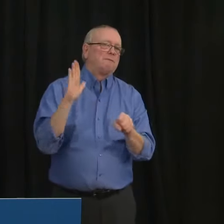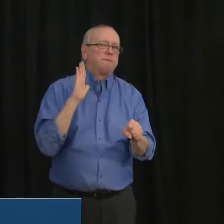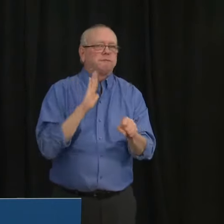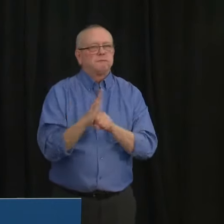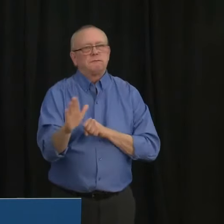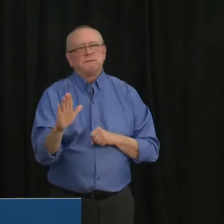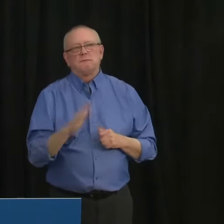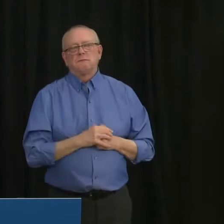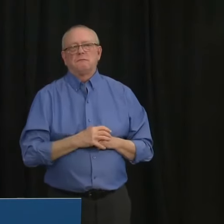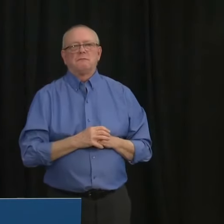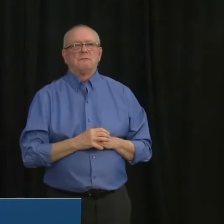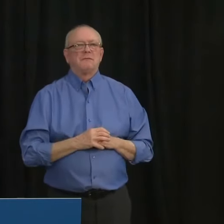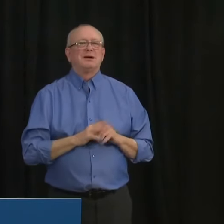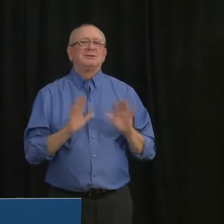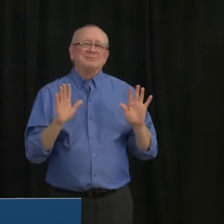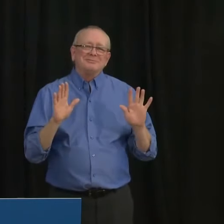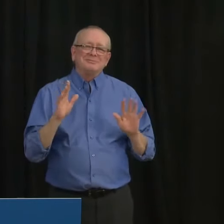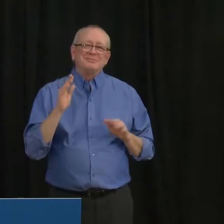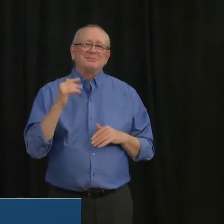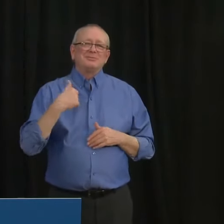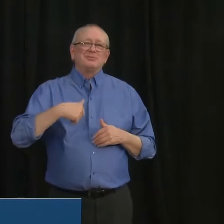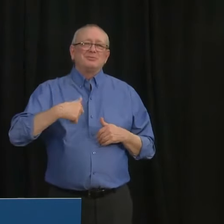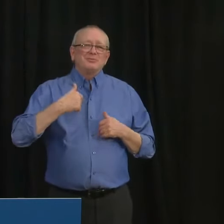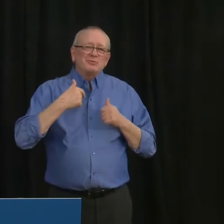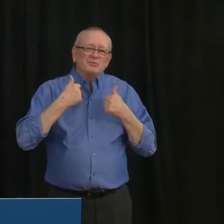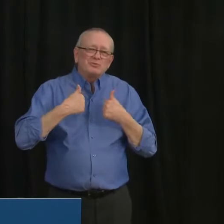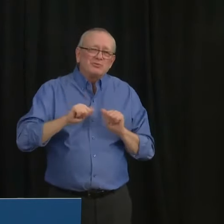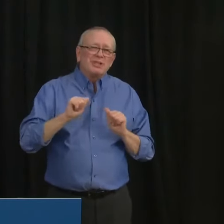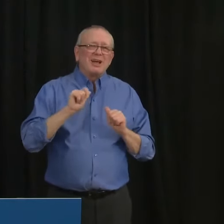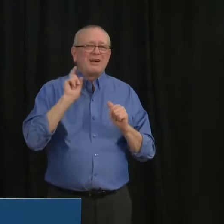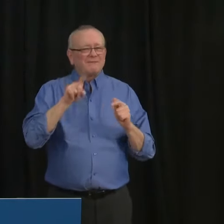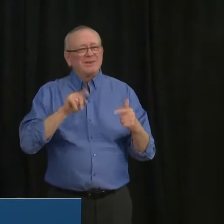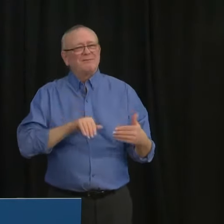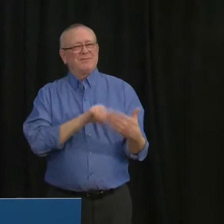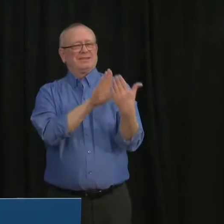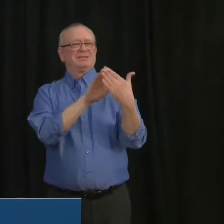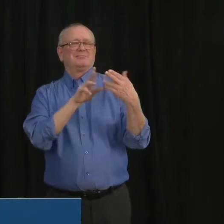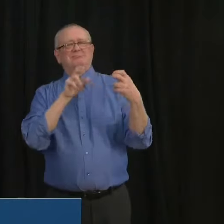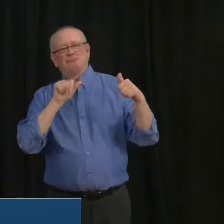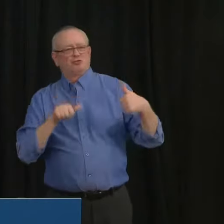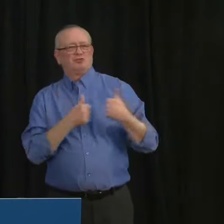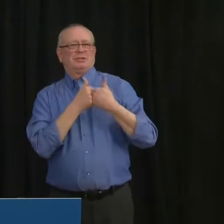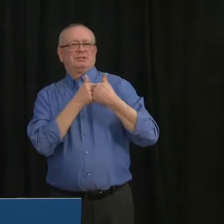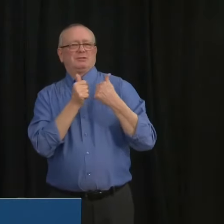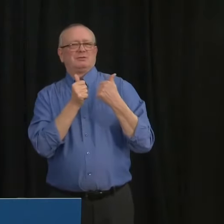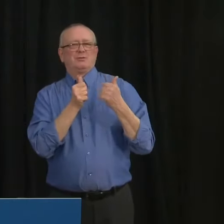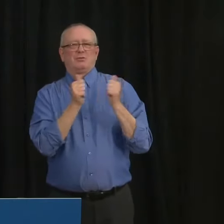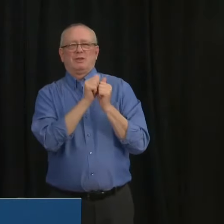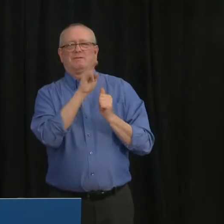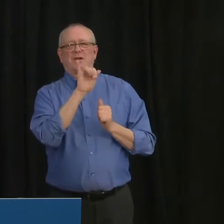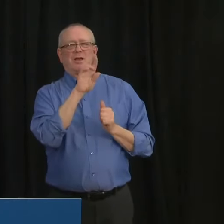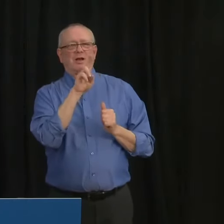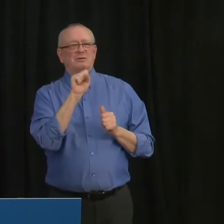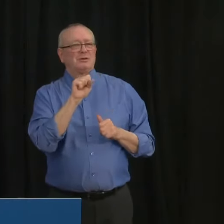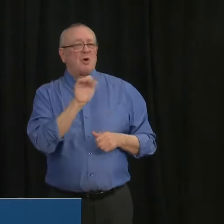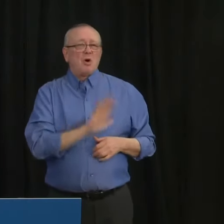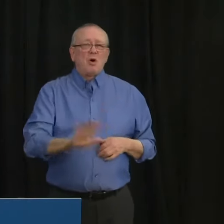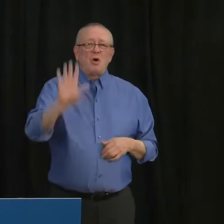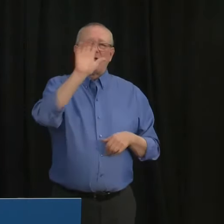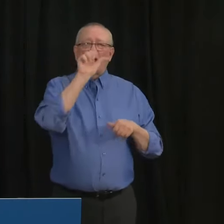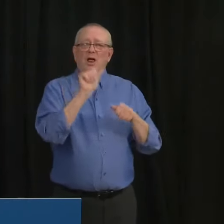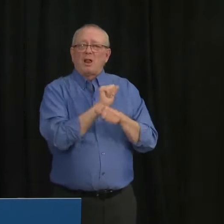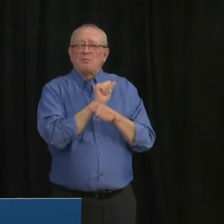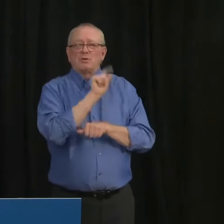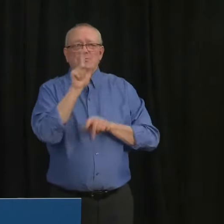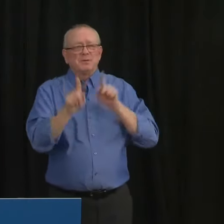have risen to bigger challenges in the past. Now is the time for all of Albertans to meet the moment. The